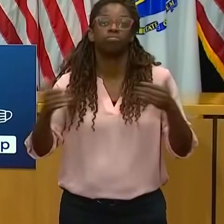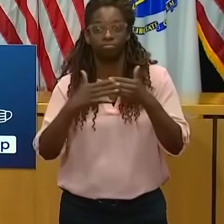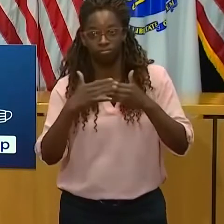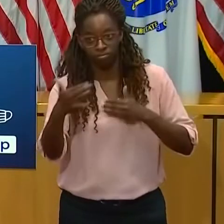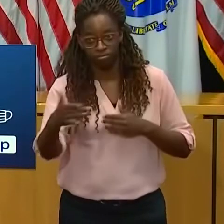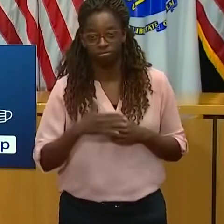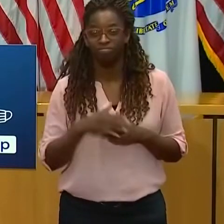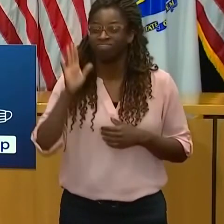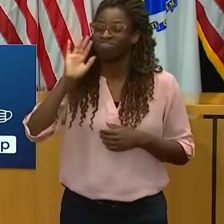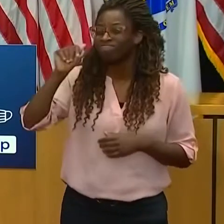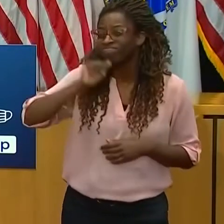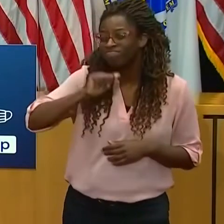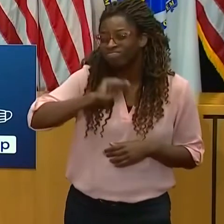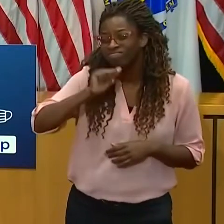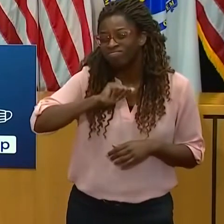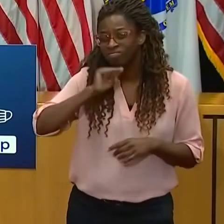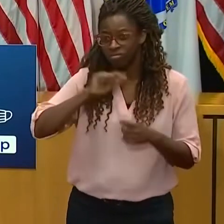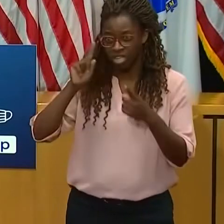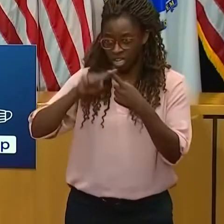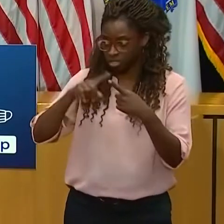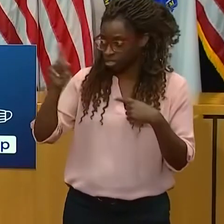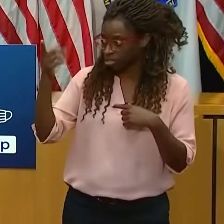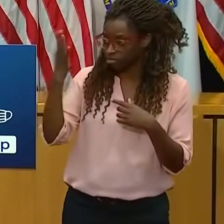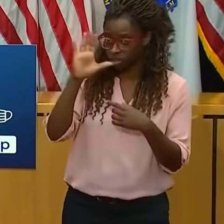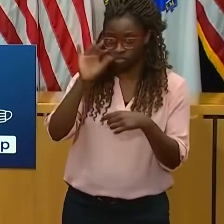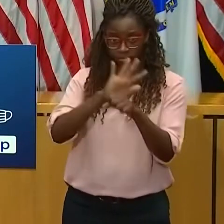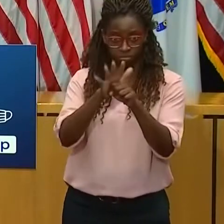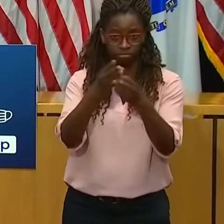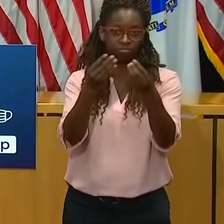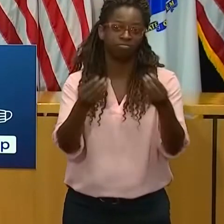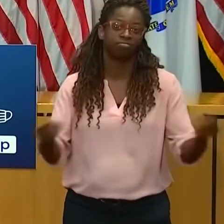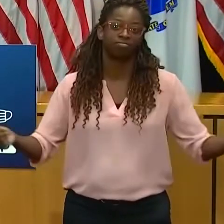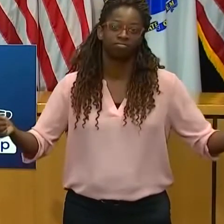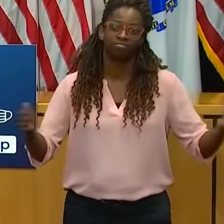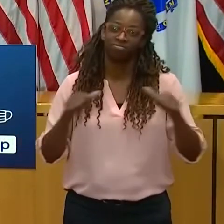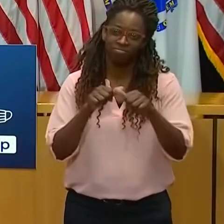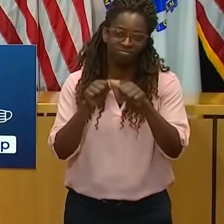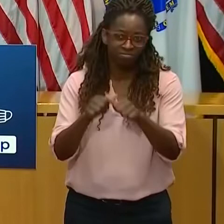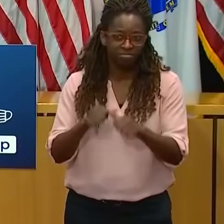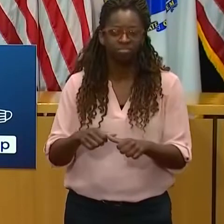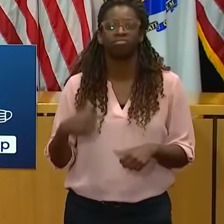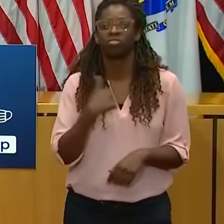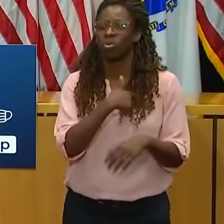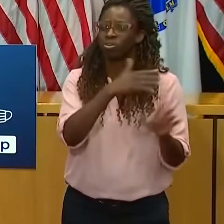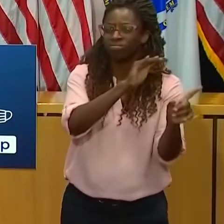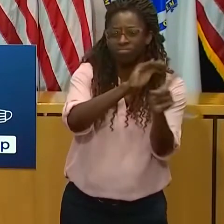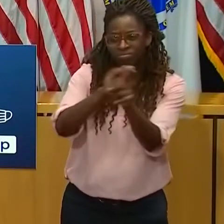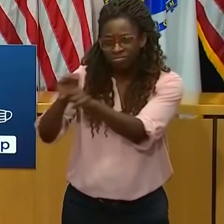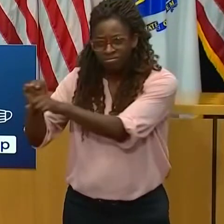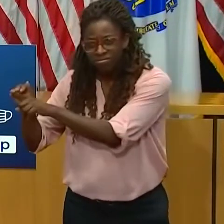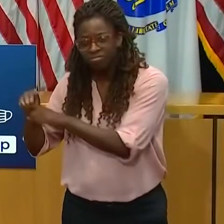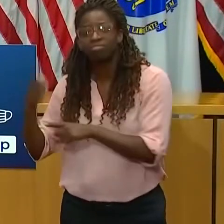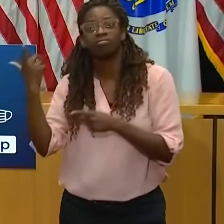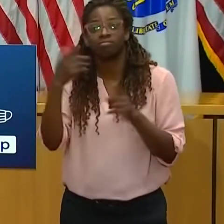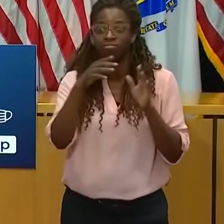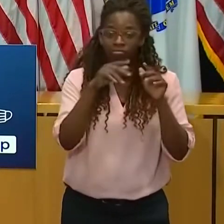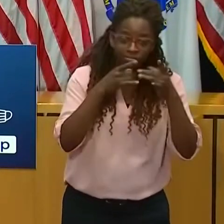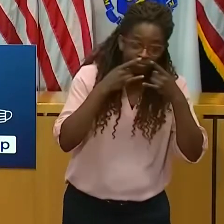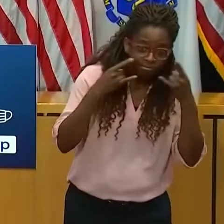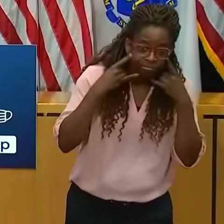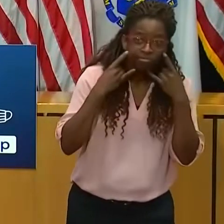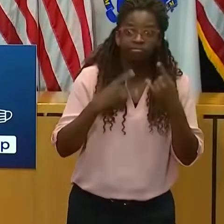longer and we need to keep doing all the things we've talked about that are effective to fight the virus in the months ahead